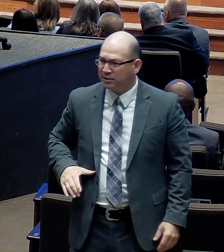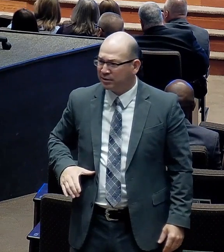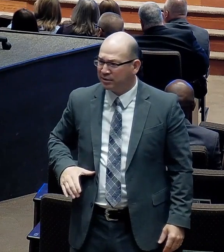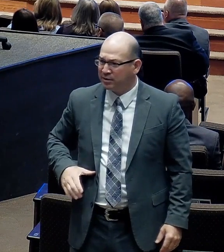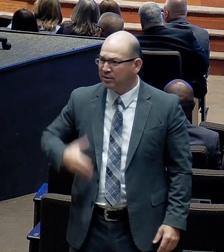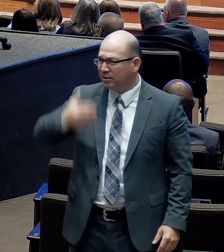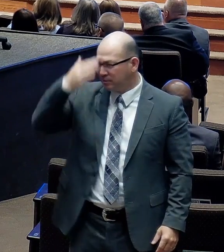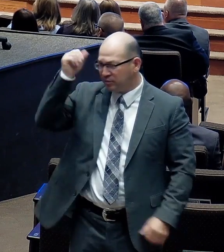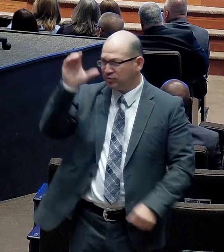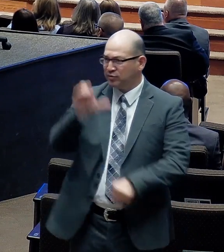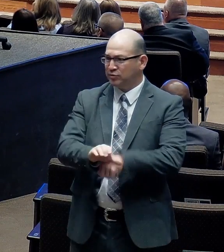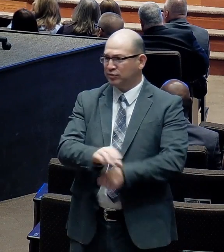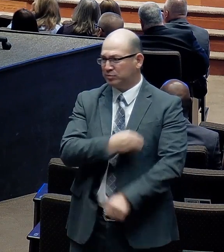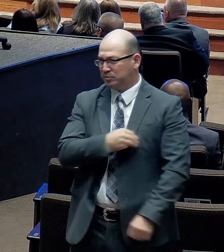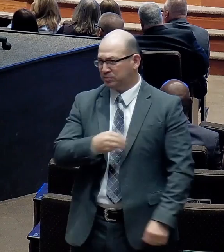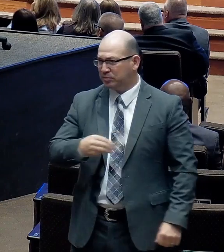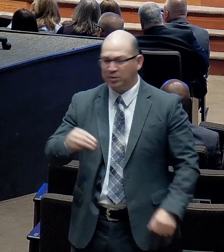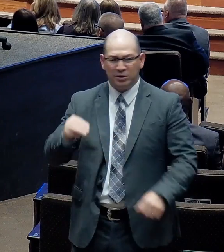Lancaster. Baptist Church. Church.